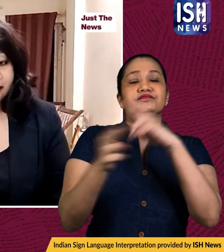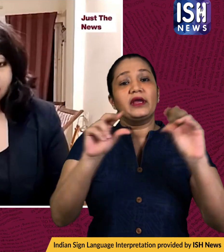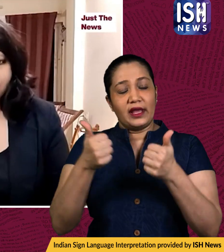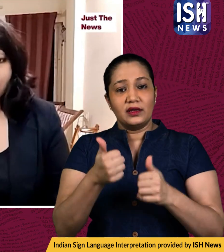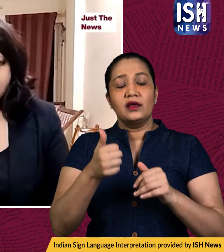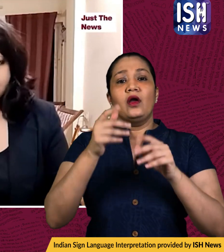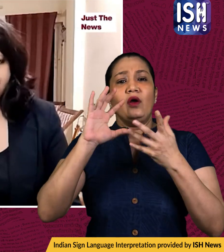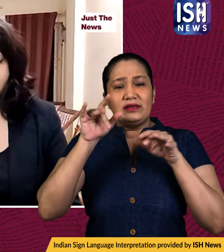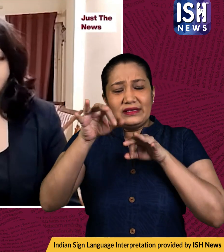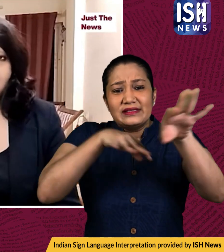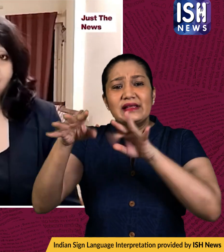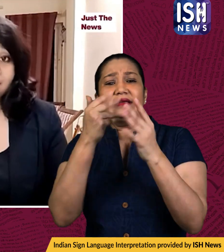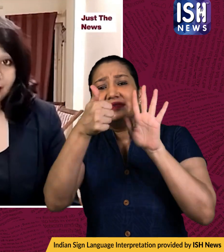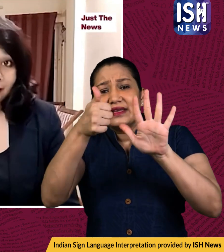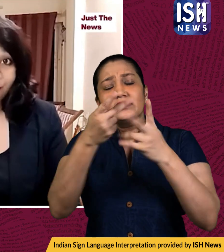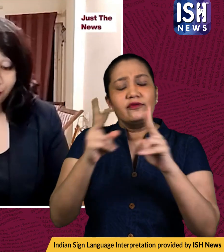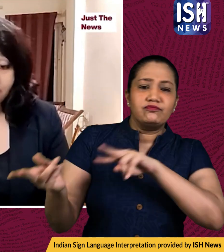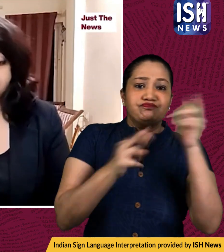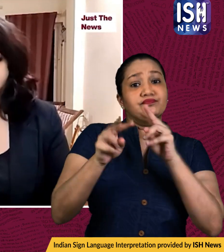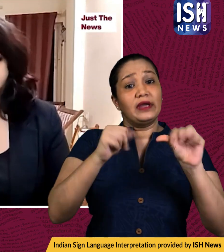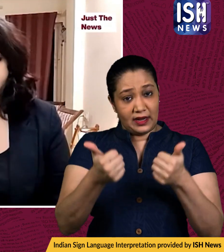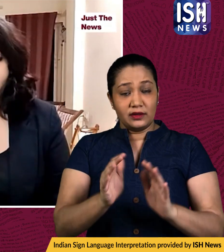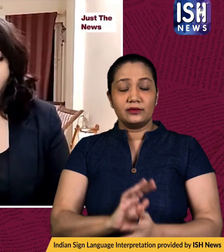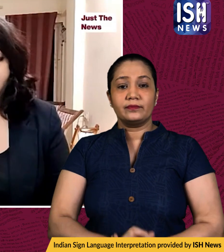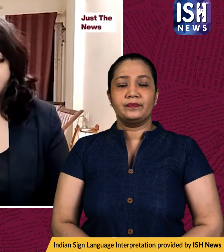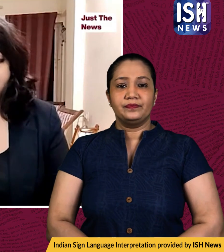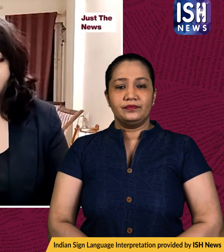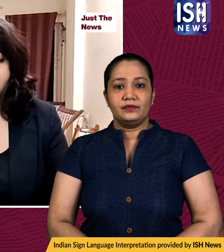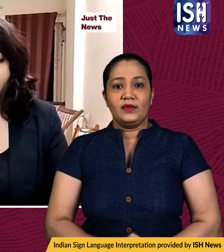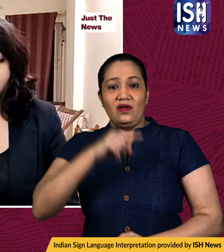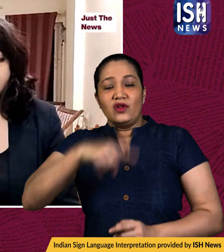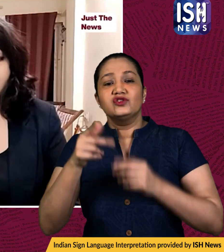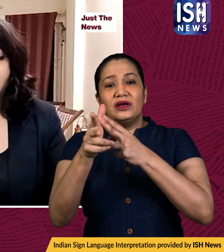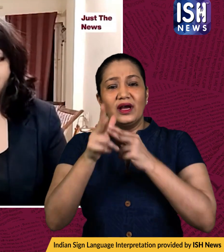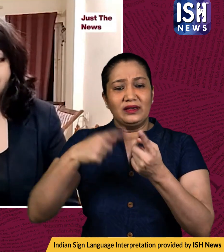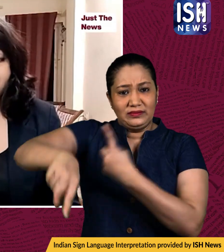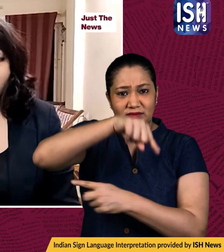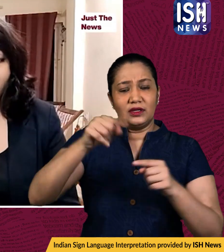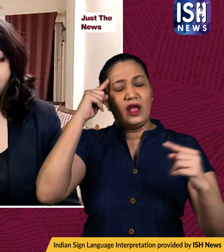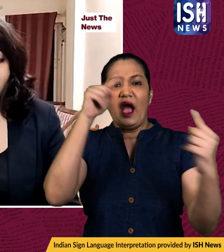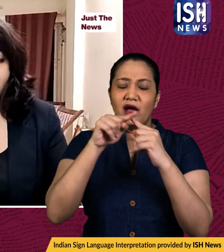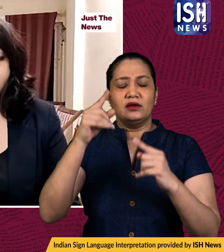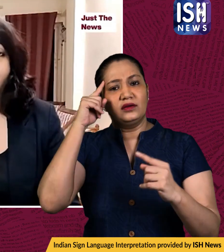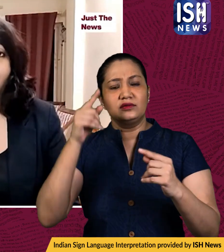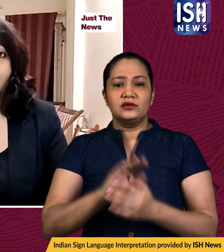six of the worst affected areas in ukraine now russian armed forces have agreed to hold fire long